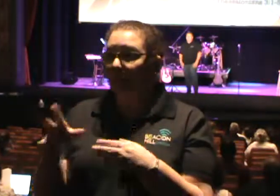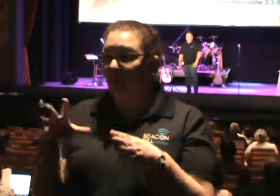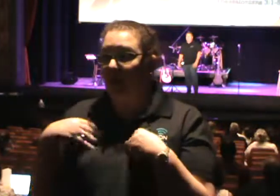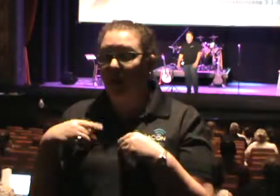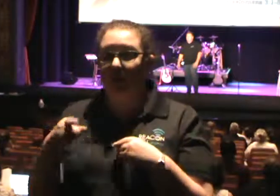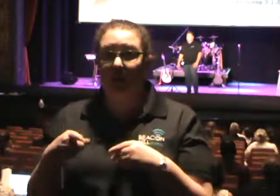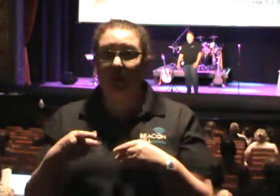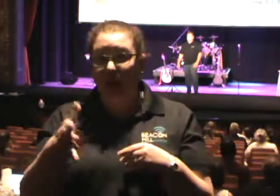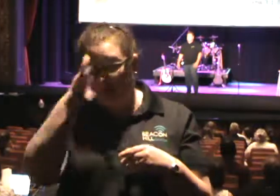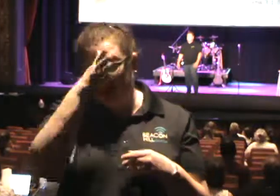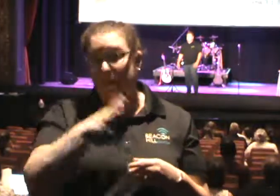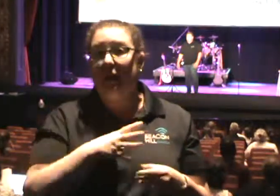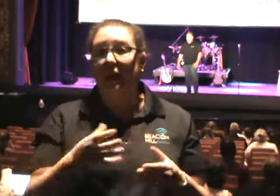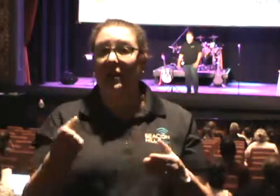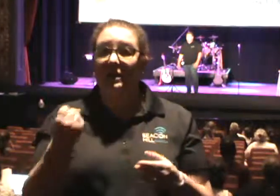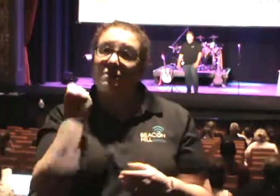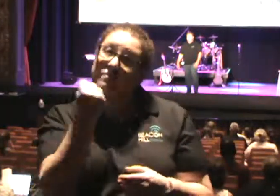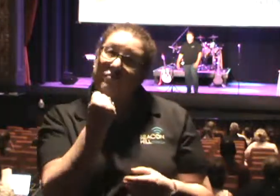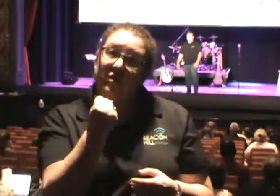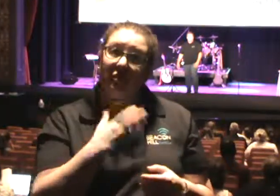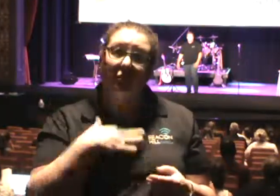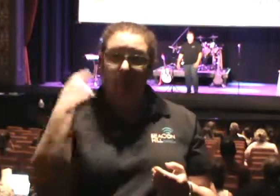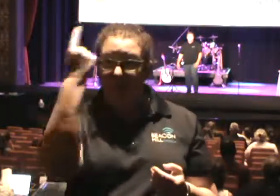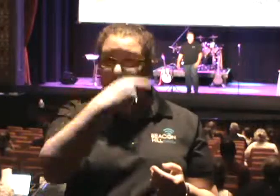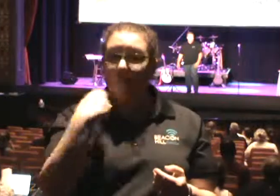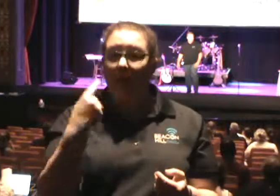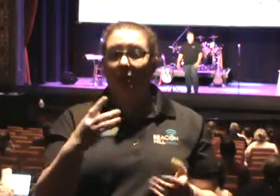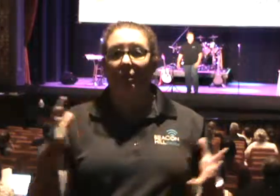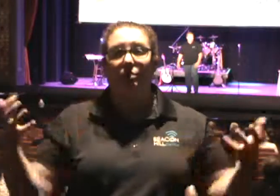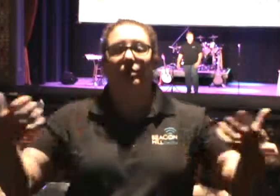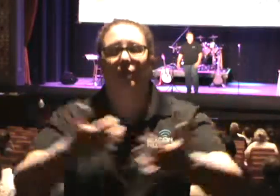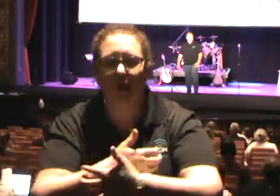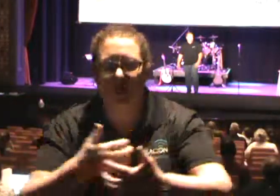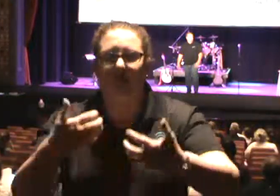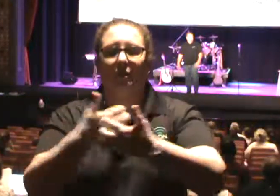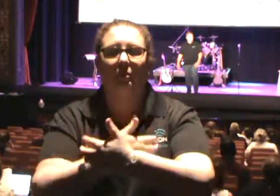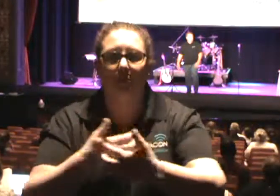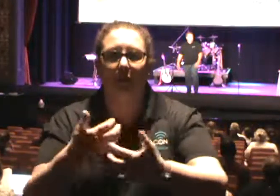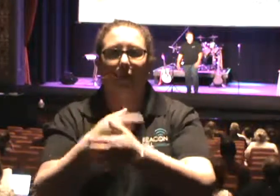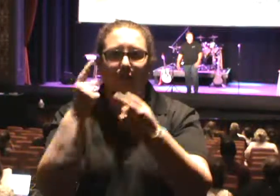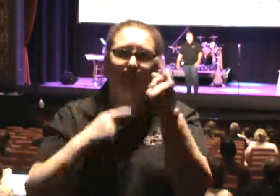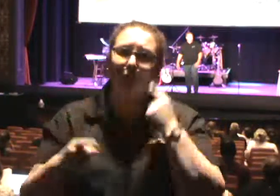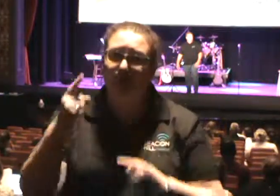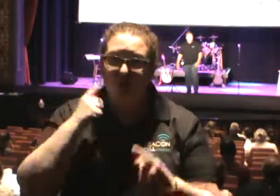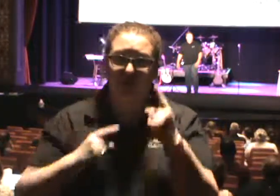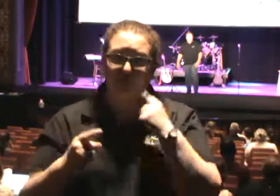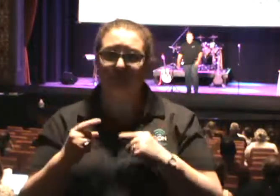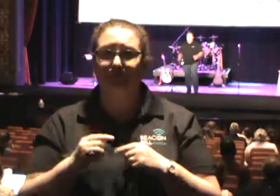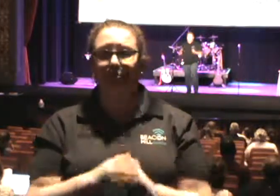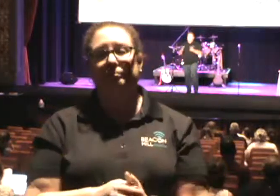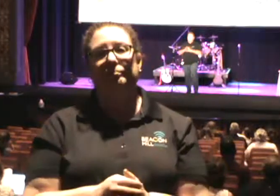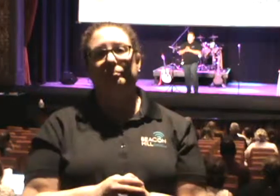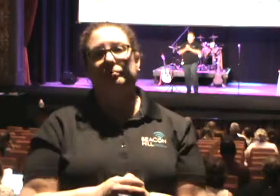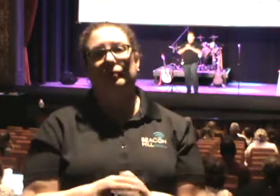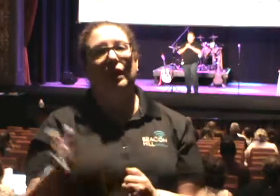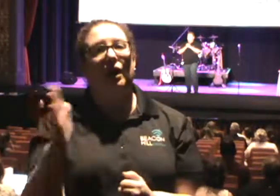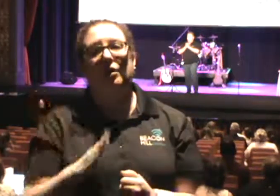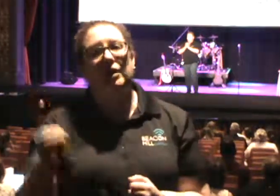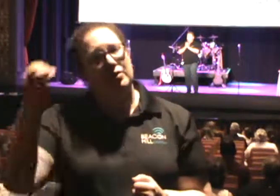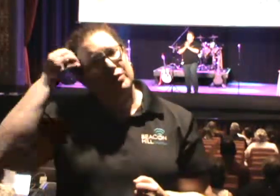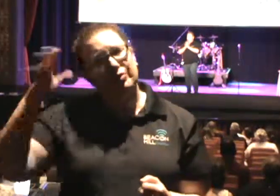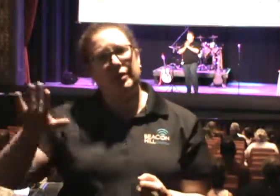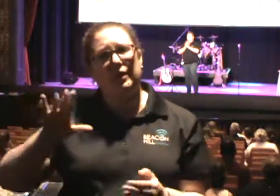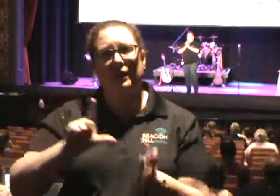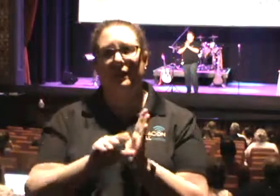had his fists in my face just minutes earlier was hugging me and wouldn't let me go and crying. You know, I'll never forget that